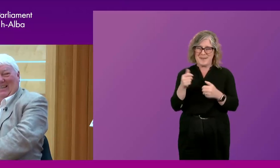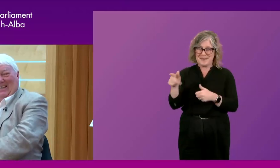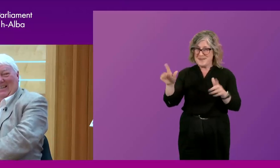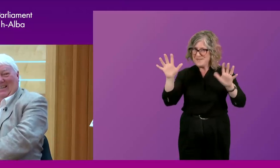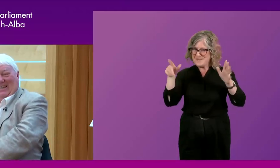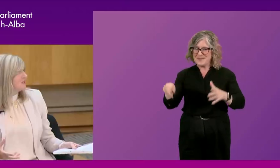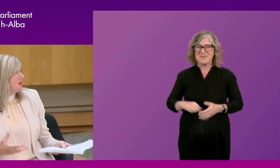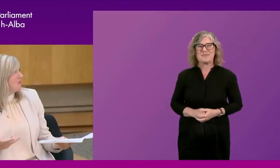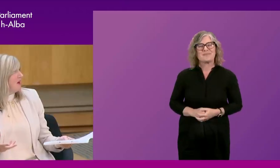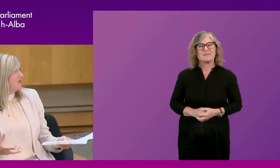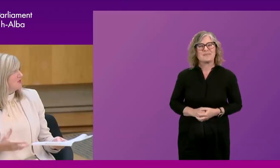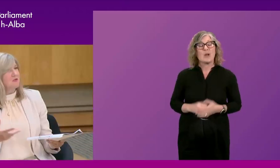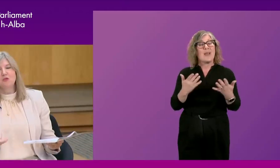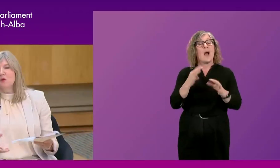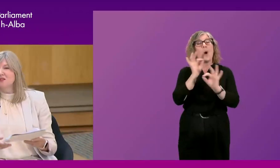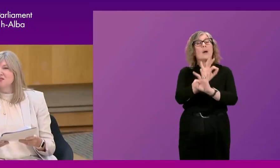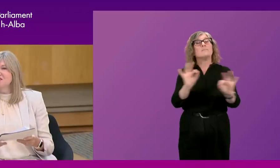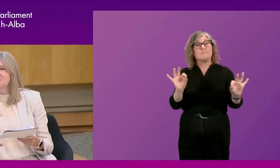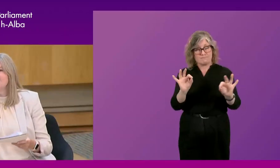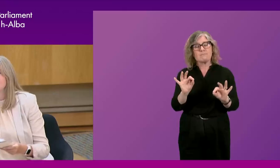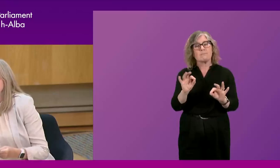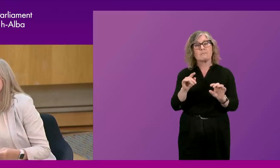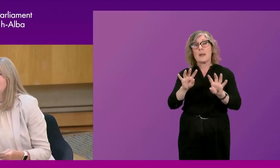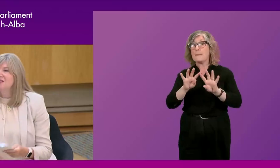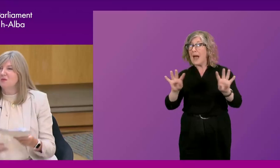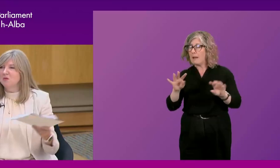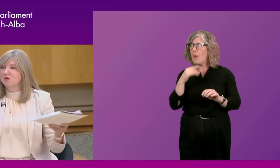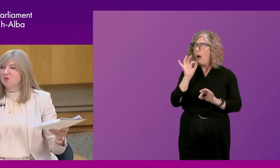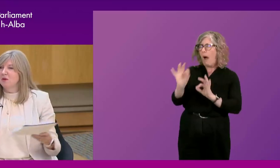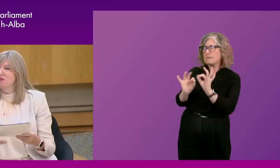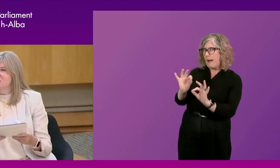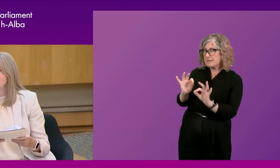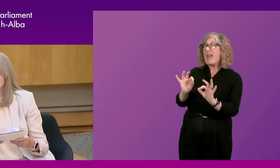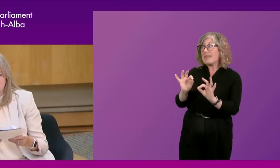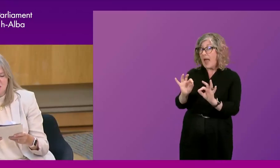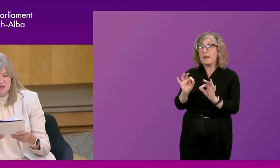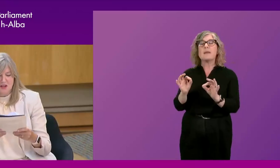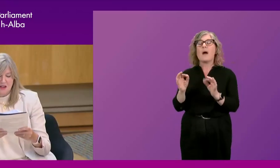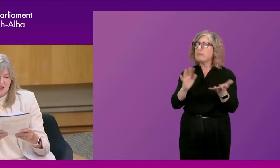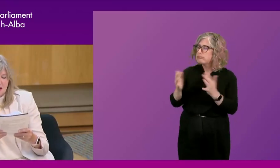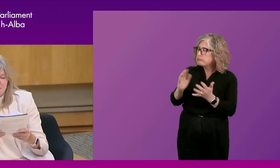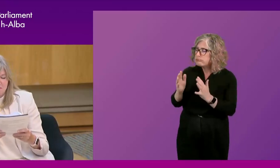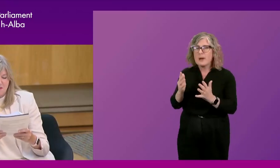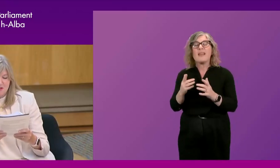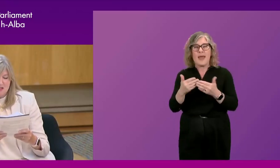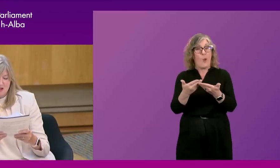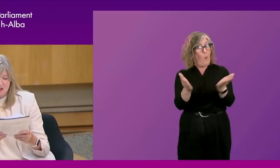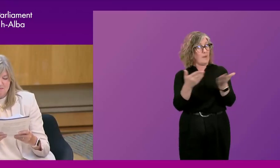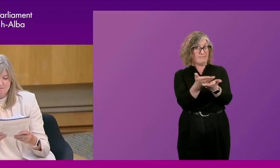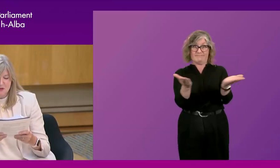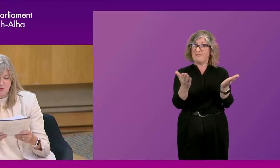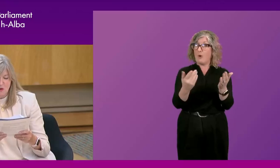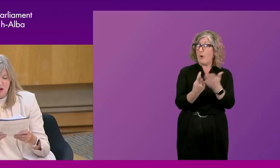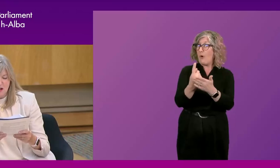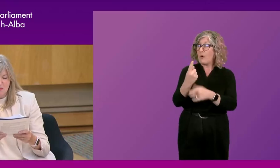So I'm just going to ask our panellists a few questions to set the scene and then we will open to yourselves for discussion.